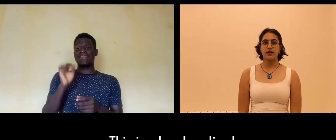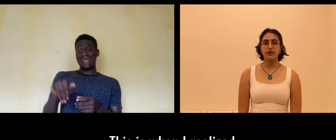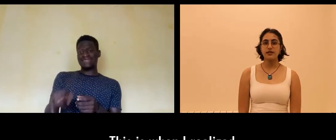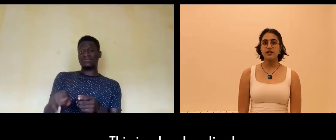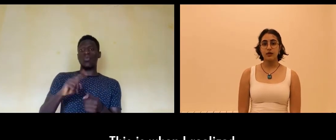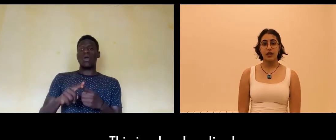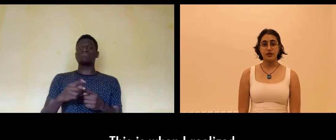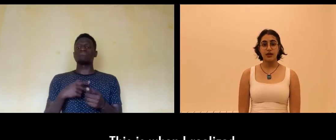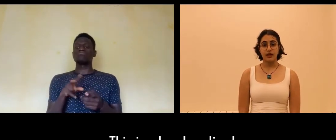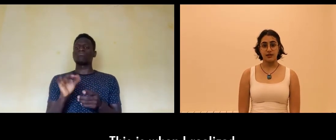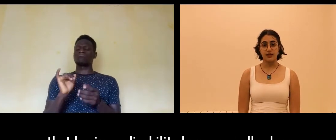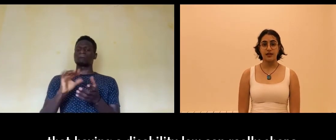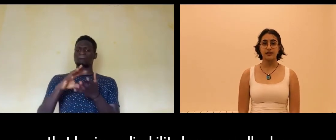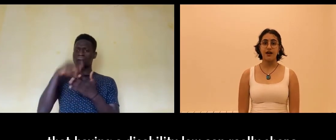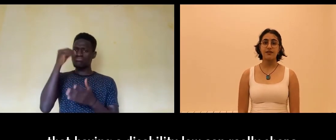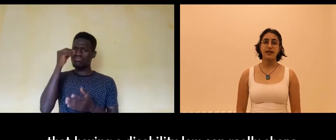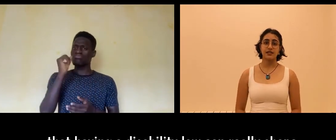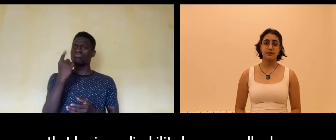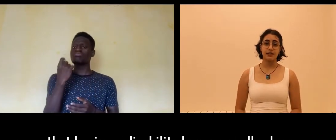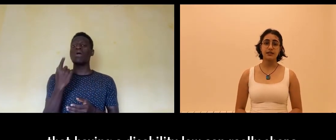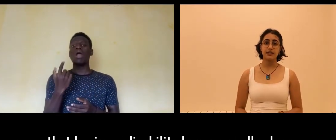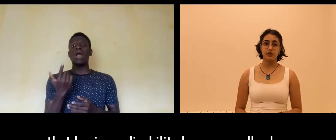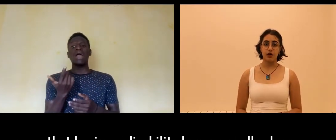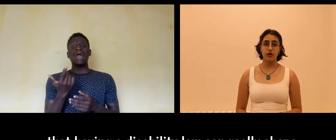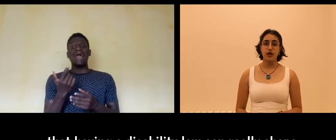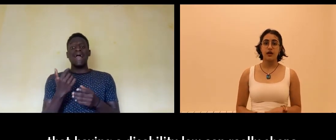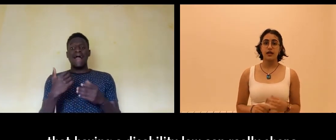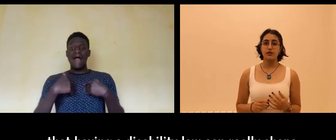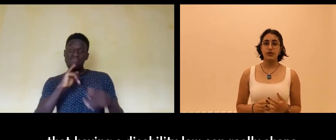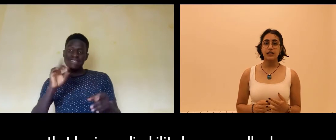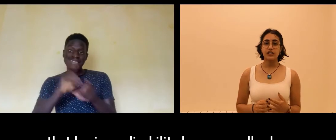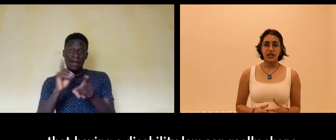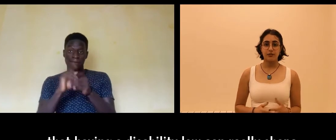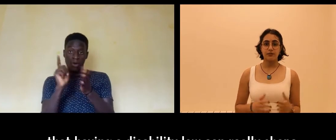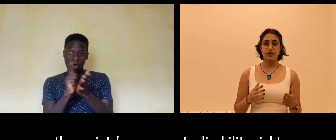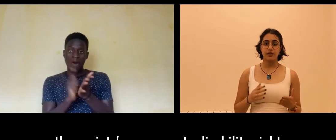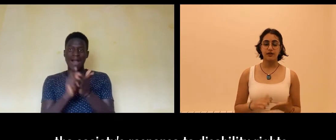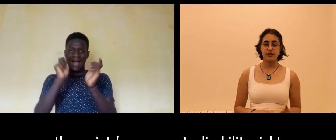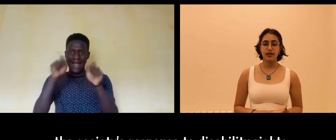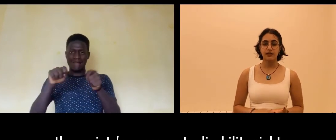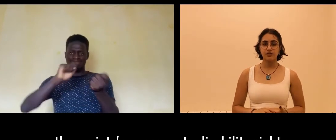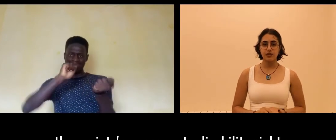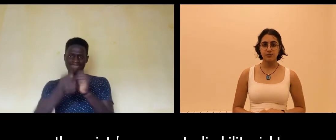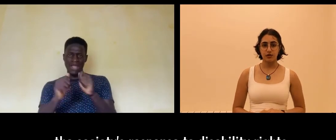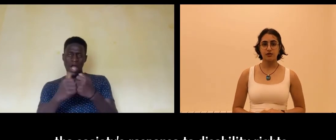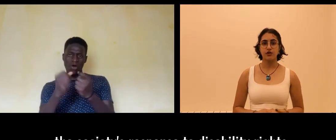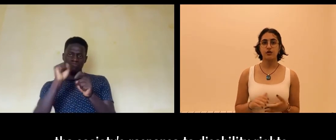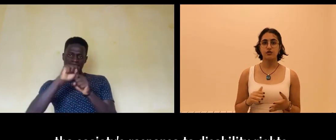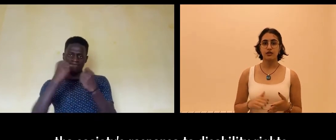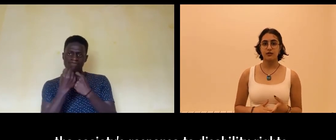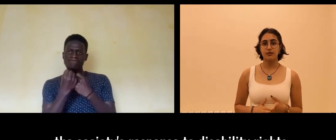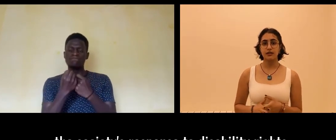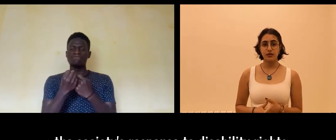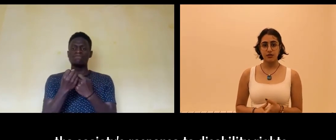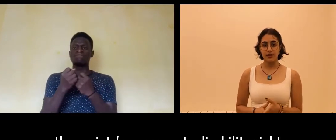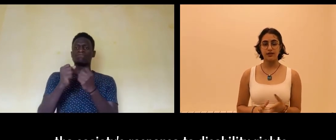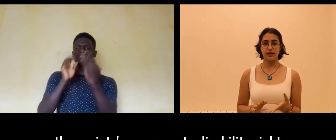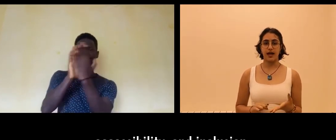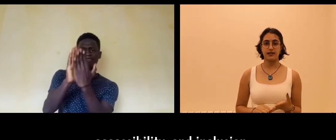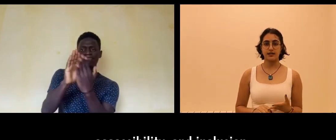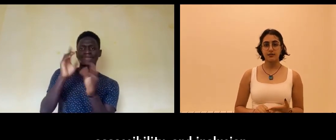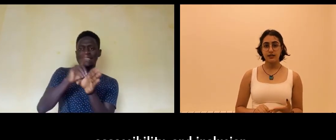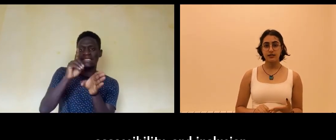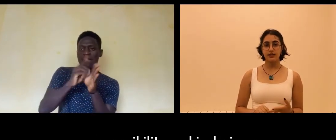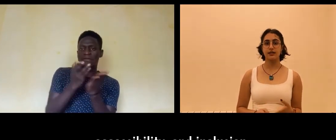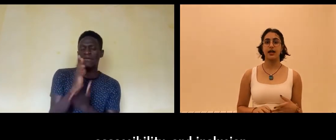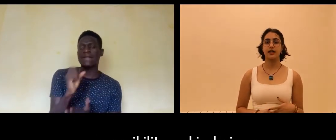This is when I realized that having a disability law can really shape the society's response to disability rights,